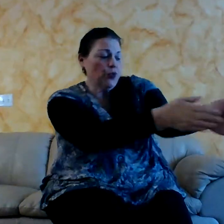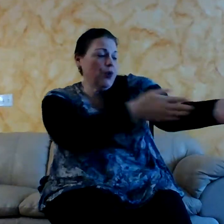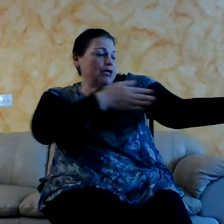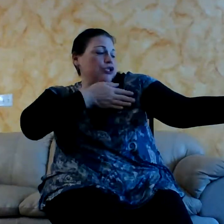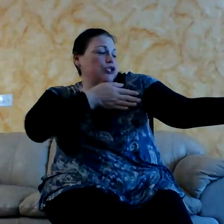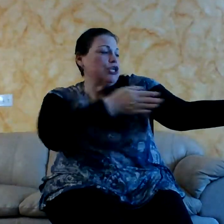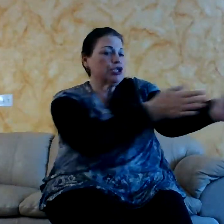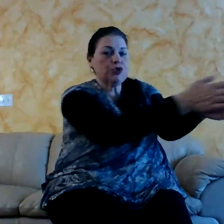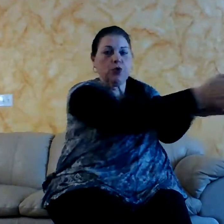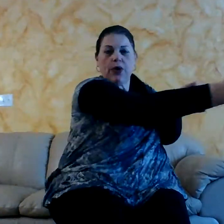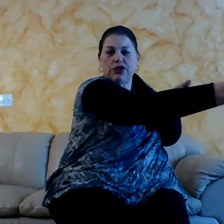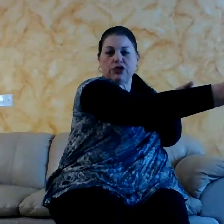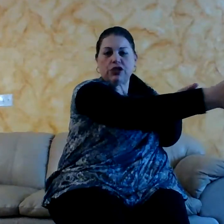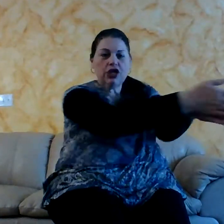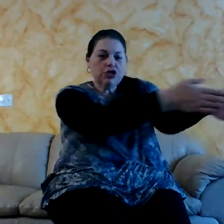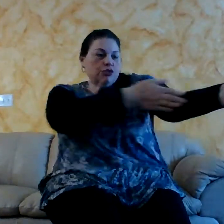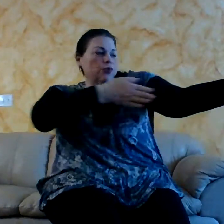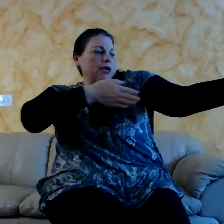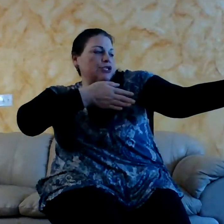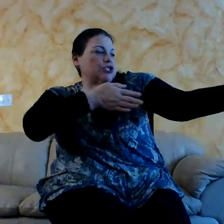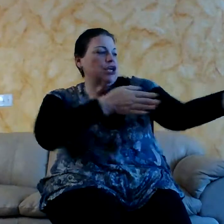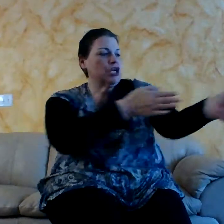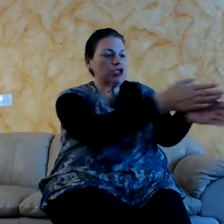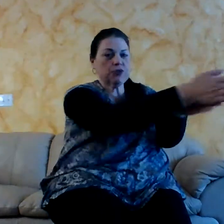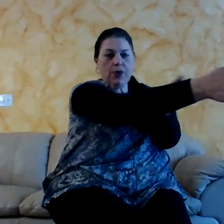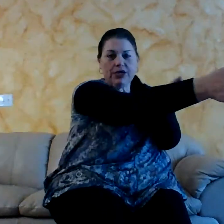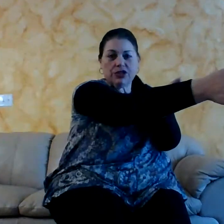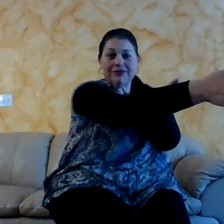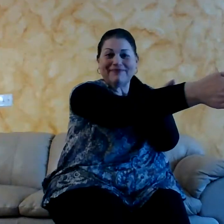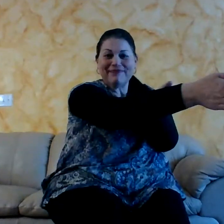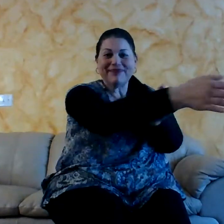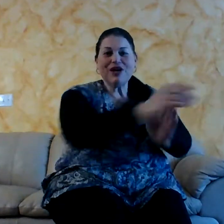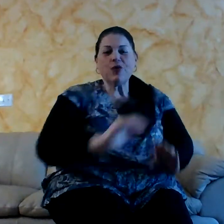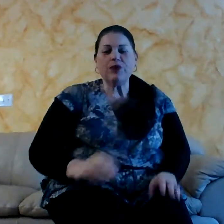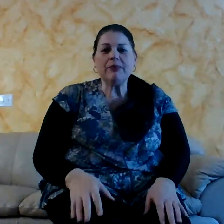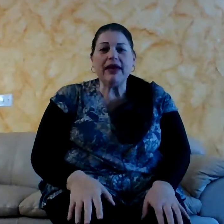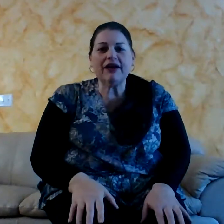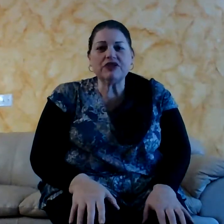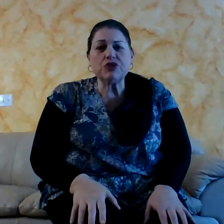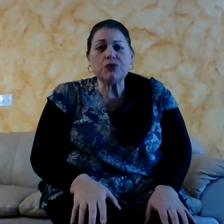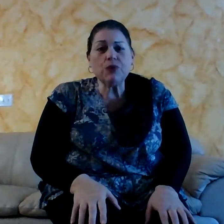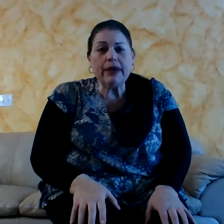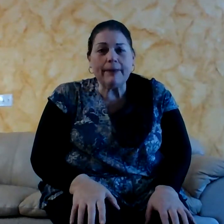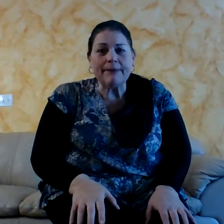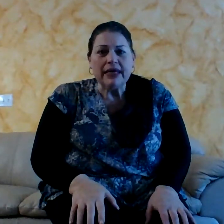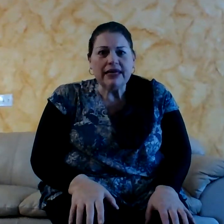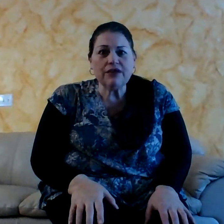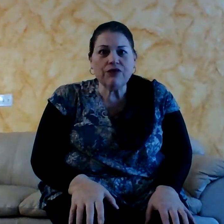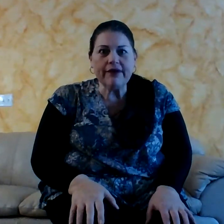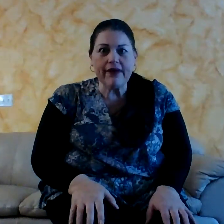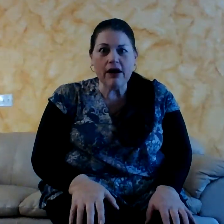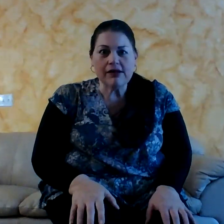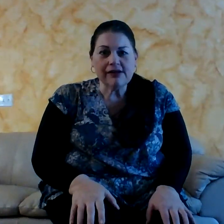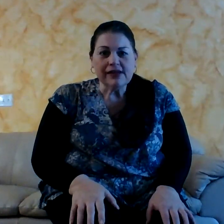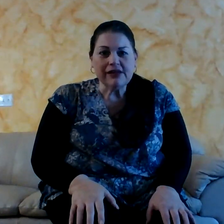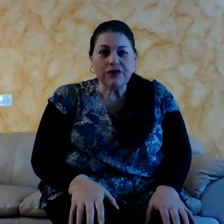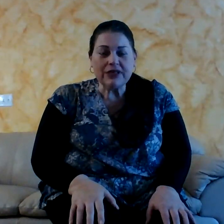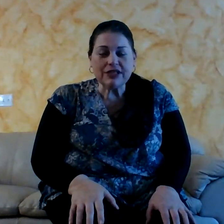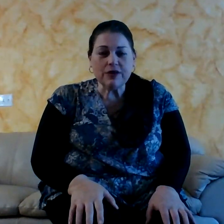Swish, swish, swish, swish. We may have to swim in a river. If we do,